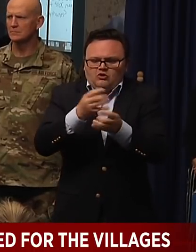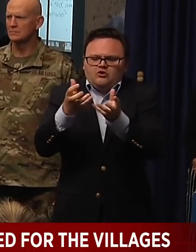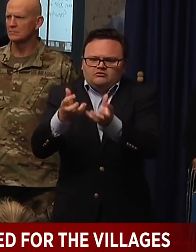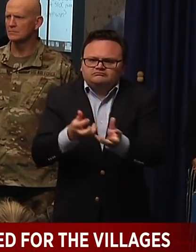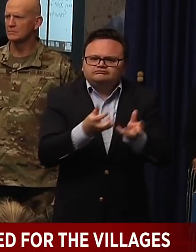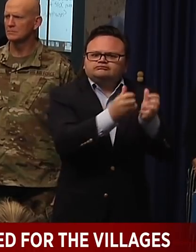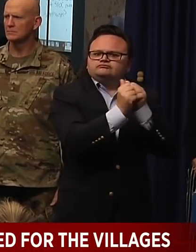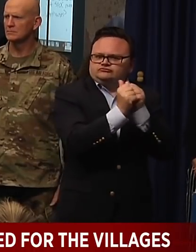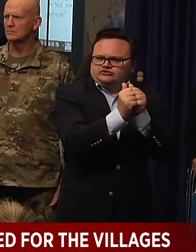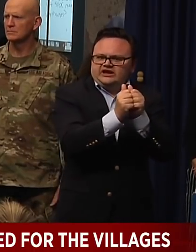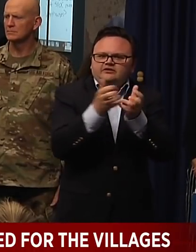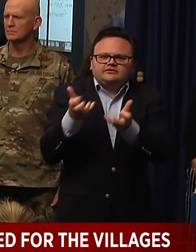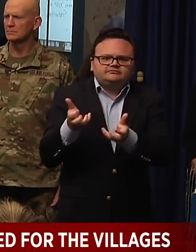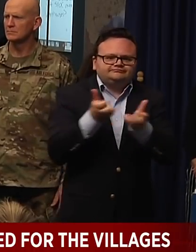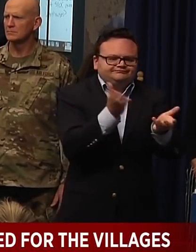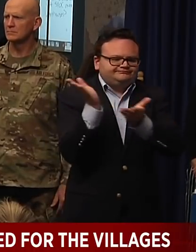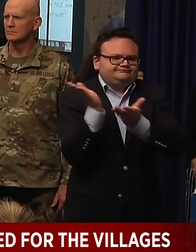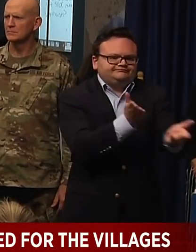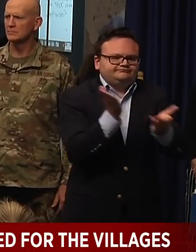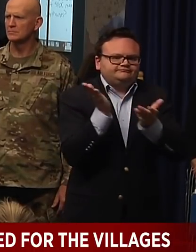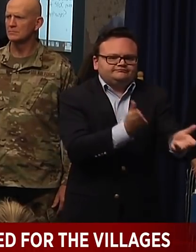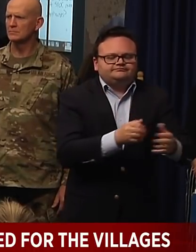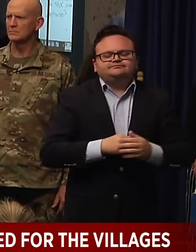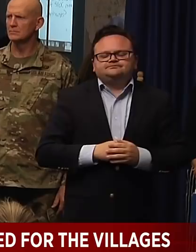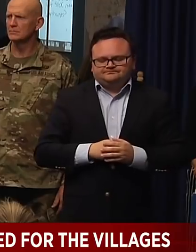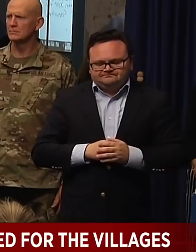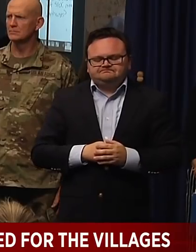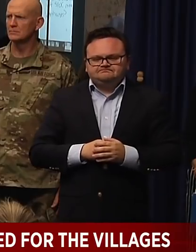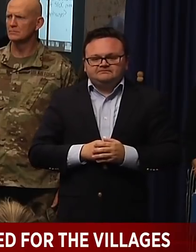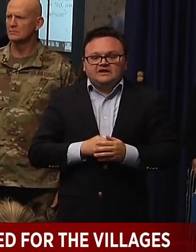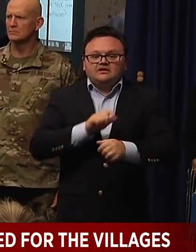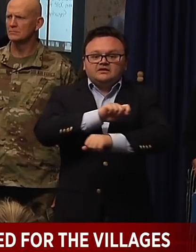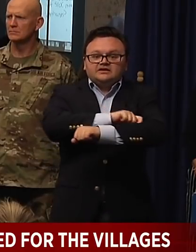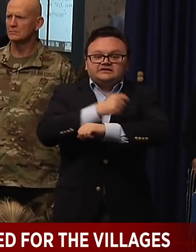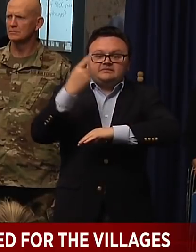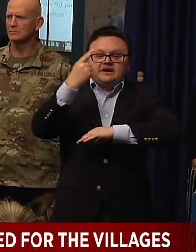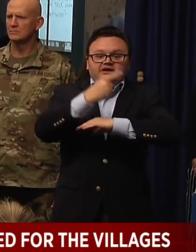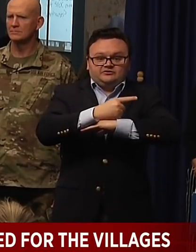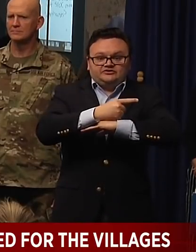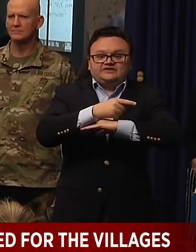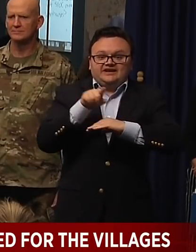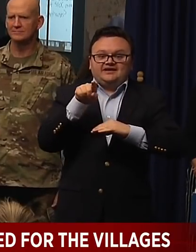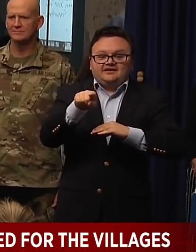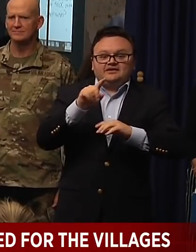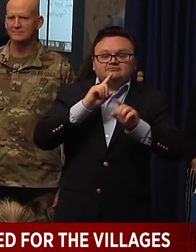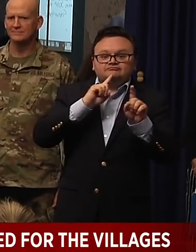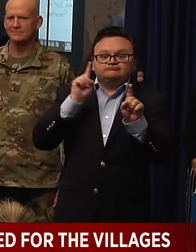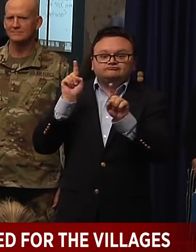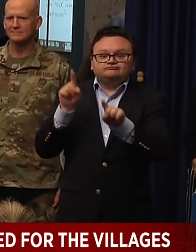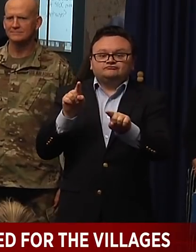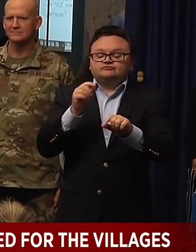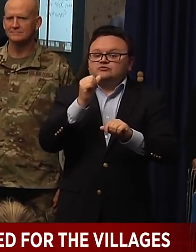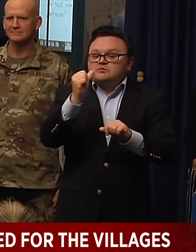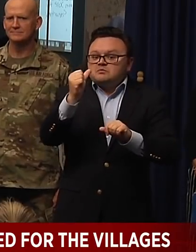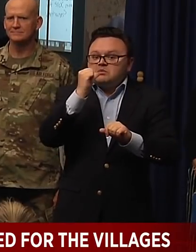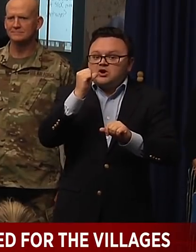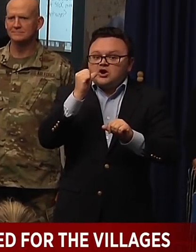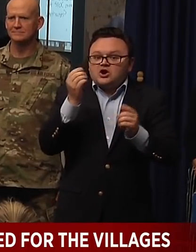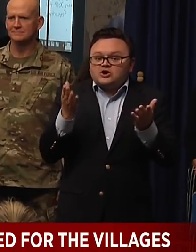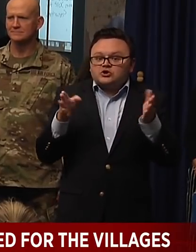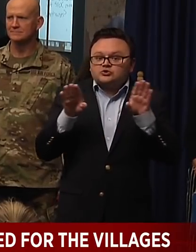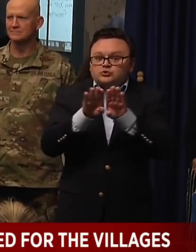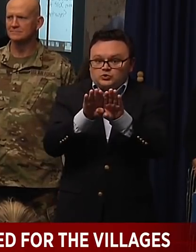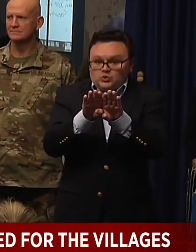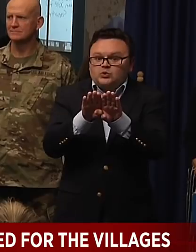the bars on St. Patrick's Day, a lot of people had bought a lot of, you know, good stuff for that night. We're actually waiving regulations